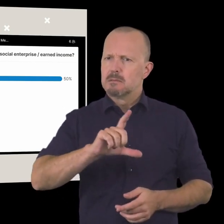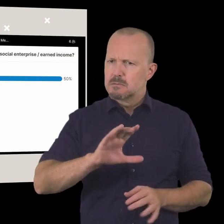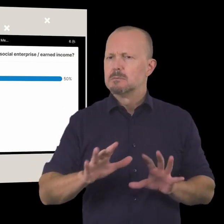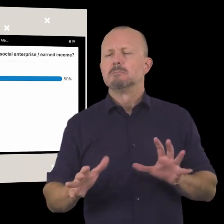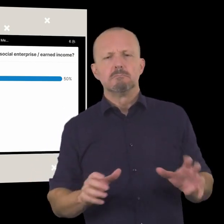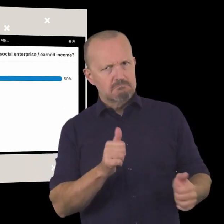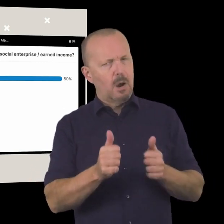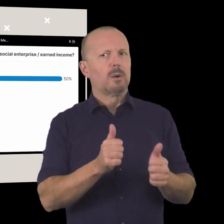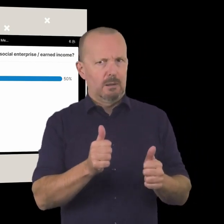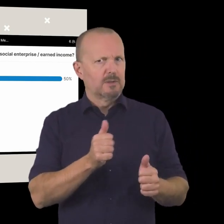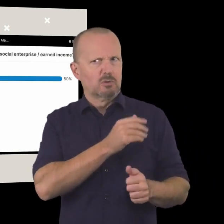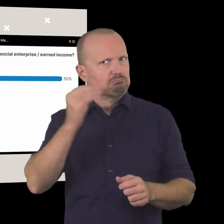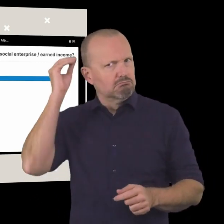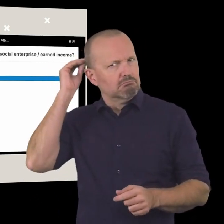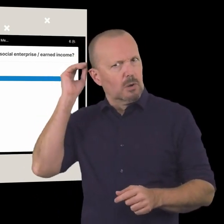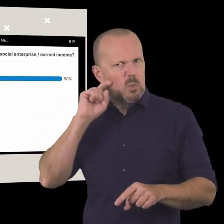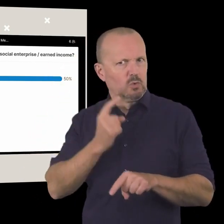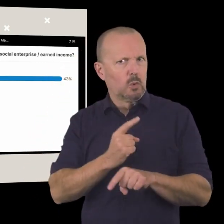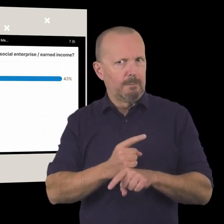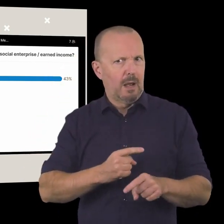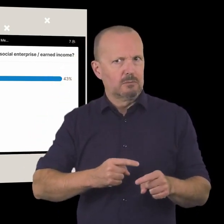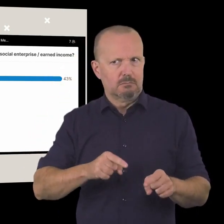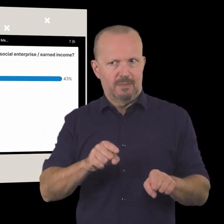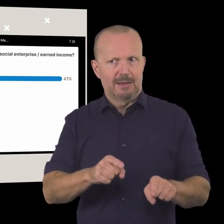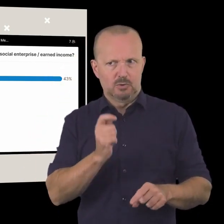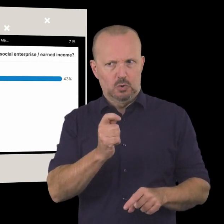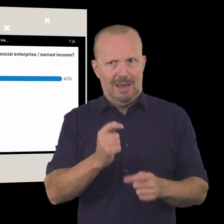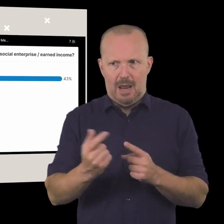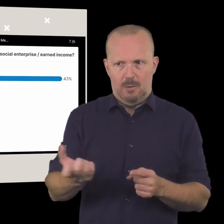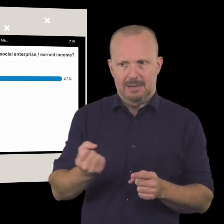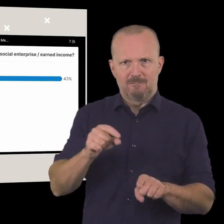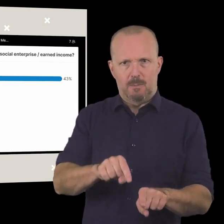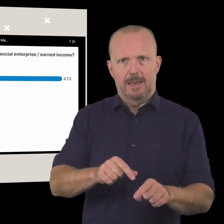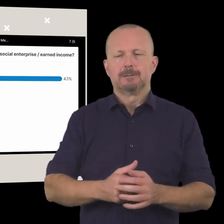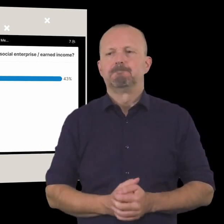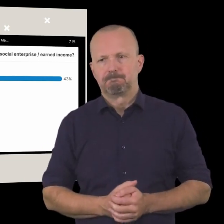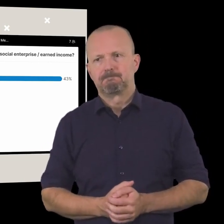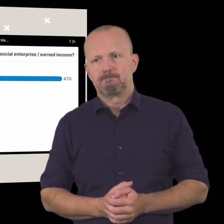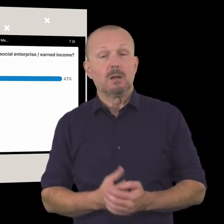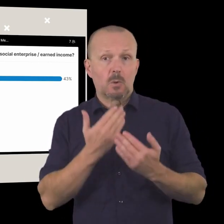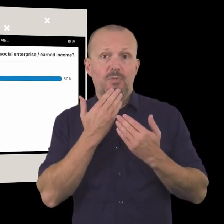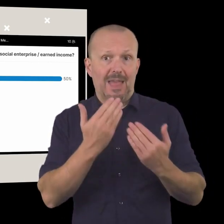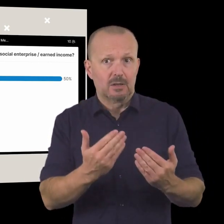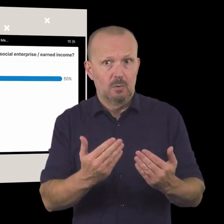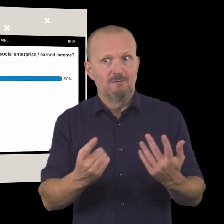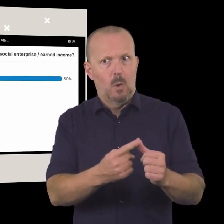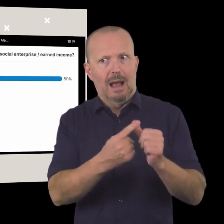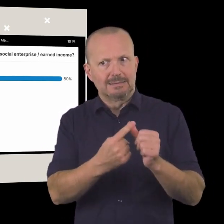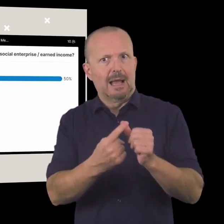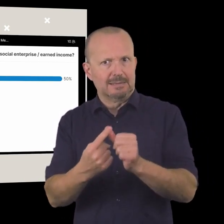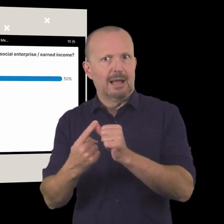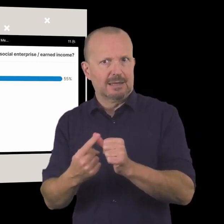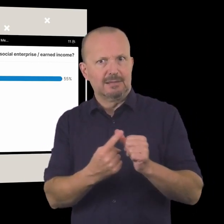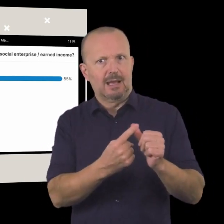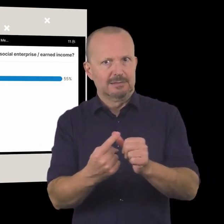in the mid so that's uh that's really interesting we'll talk about social enterprise and that opportunity to earn income from that income stream so thank